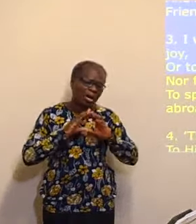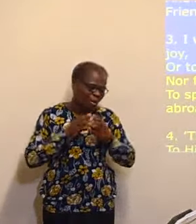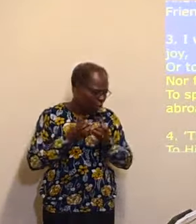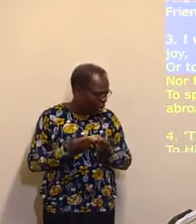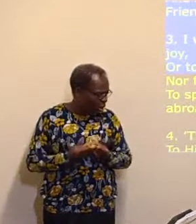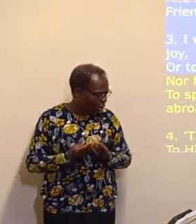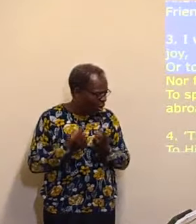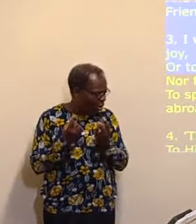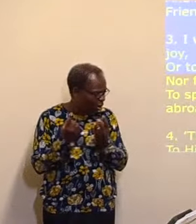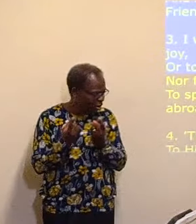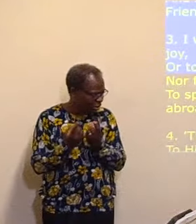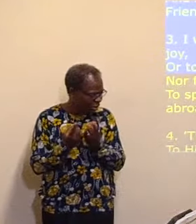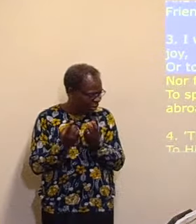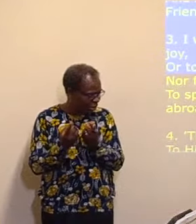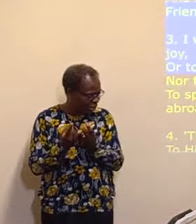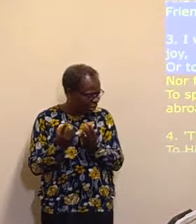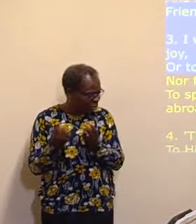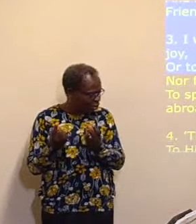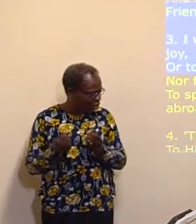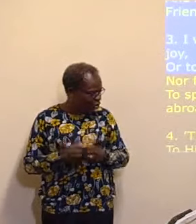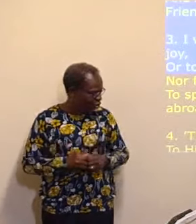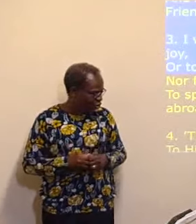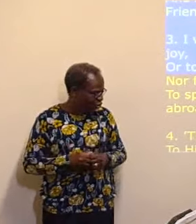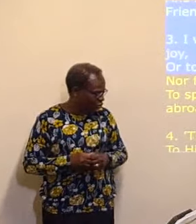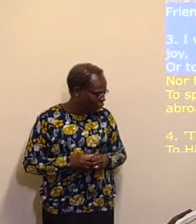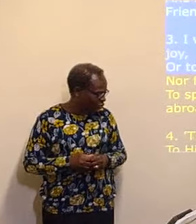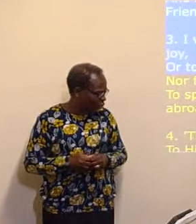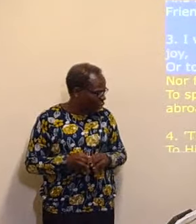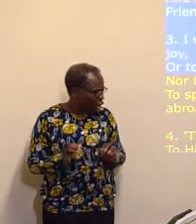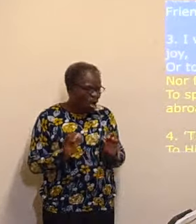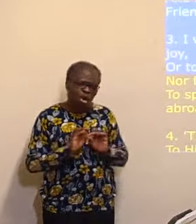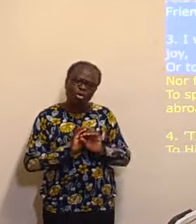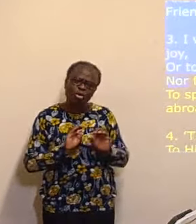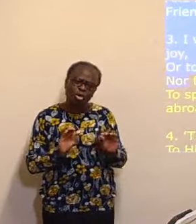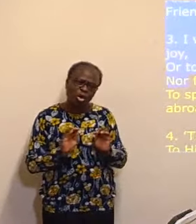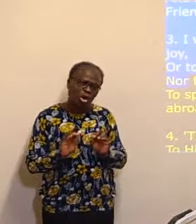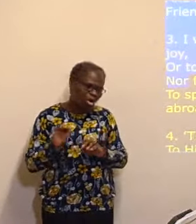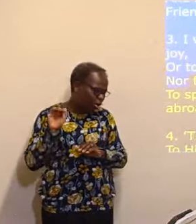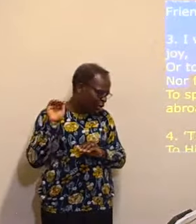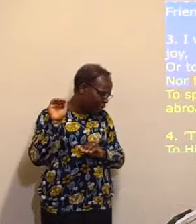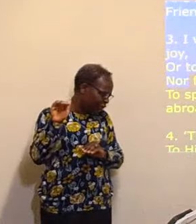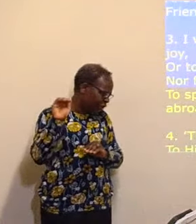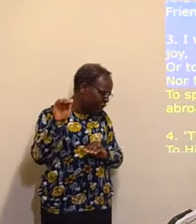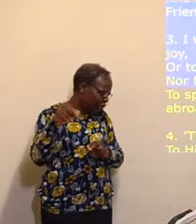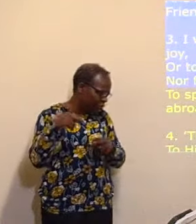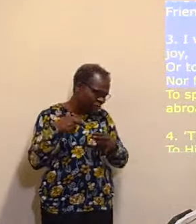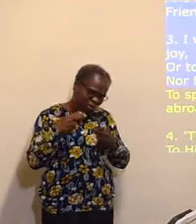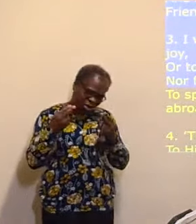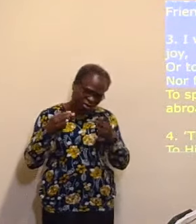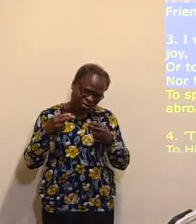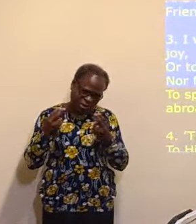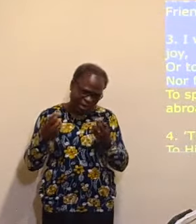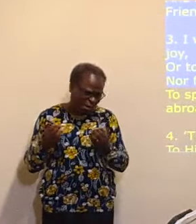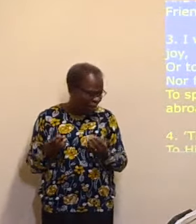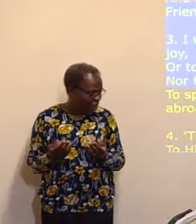worthy good. More future days,